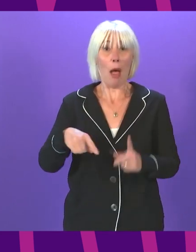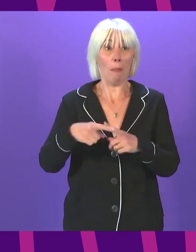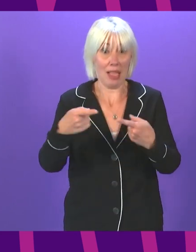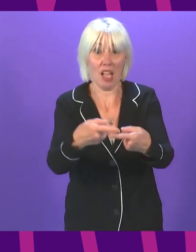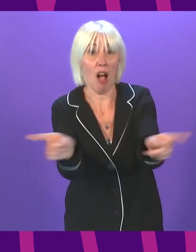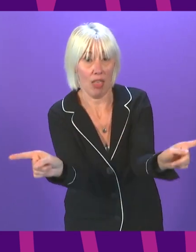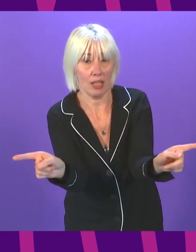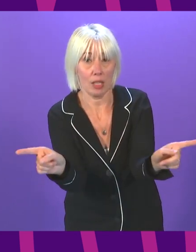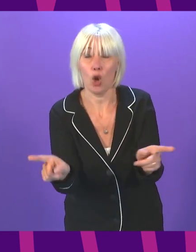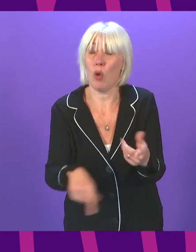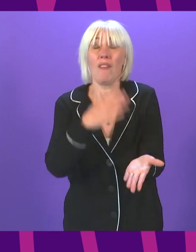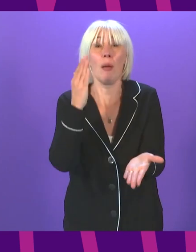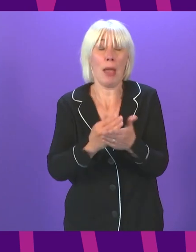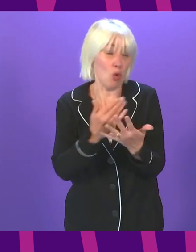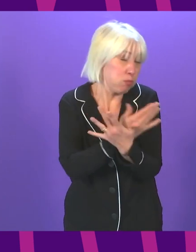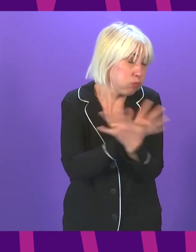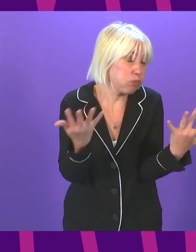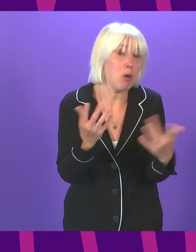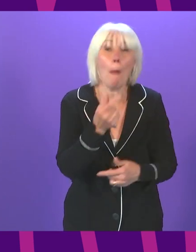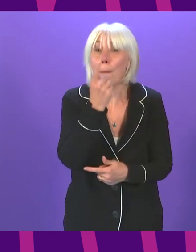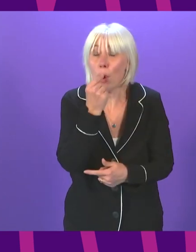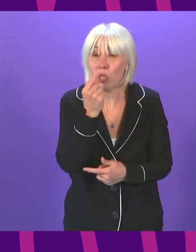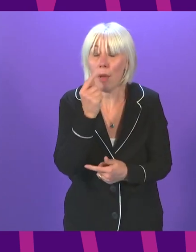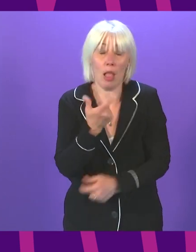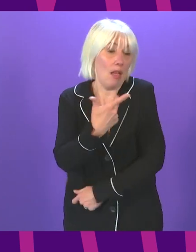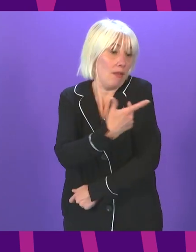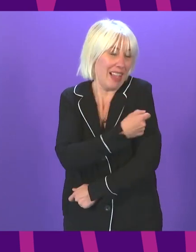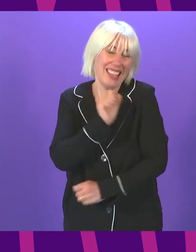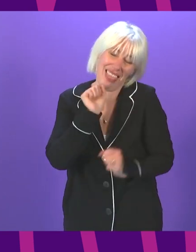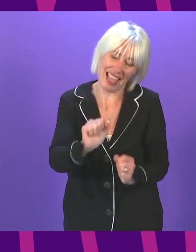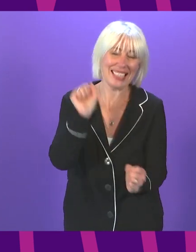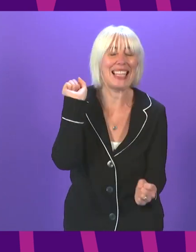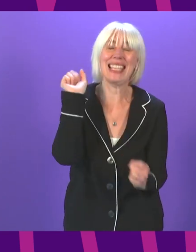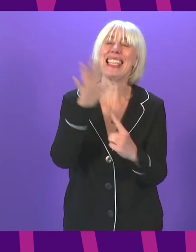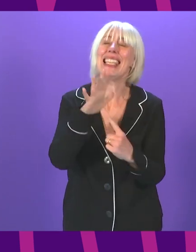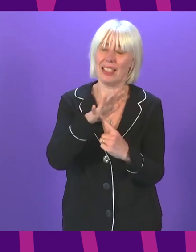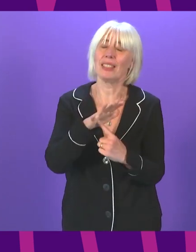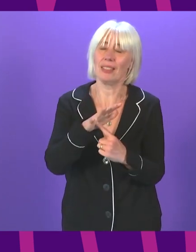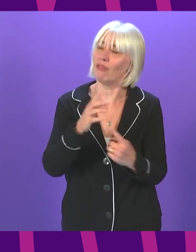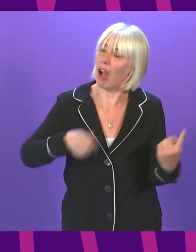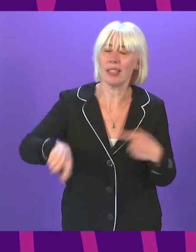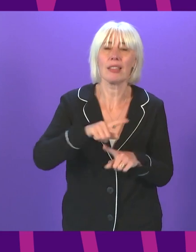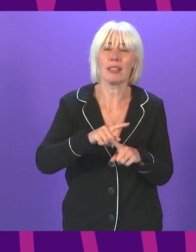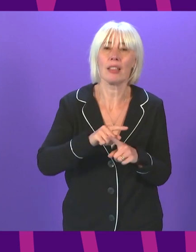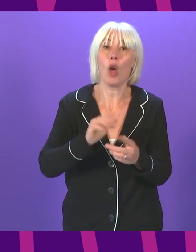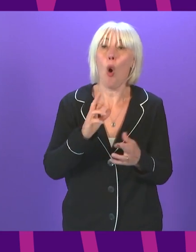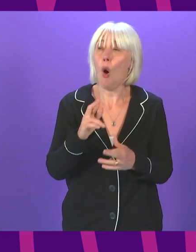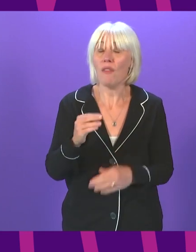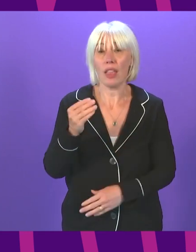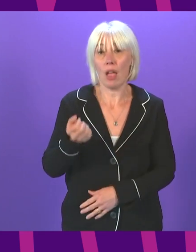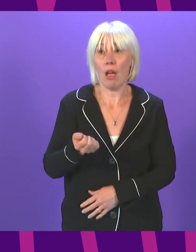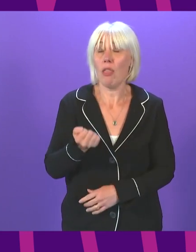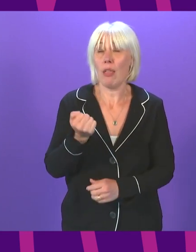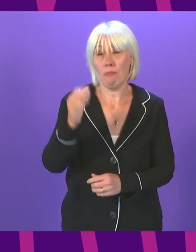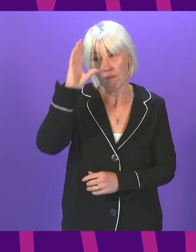that as many people as possible get vaccinated remains an absolutely key priority. As I mentioned earlier, we expect updated advice from the